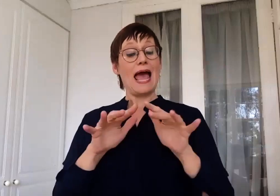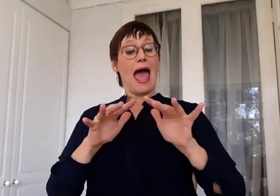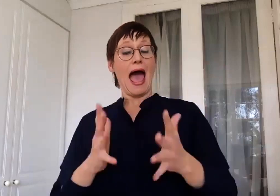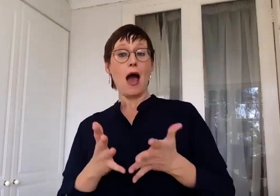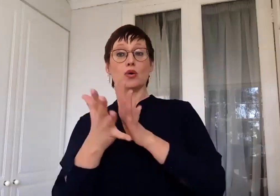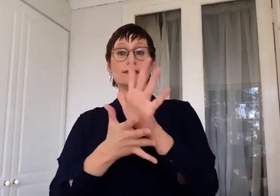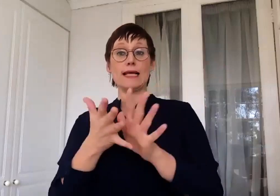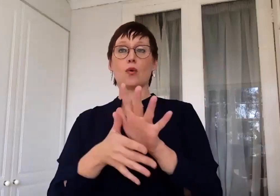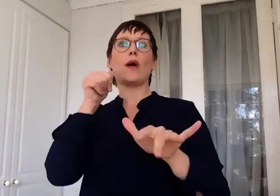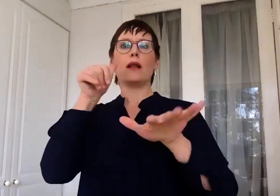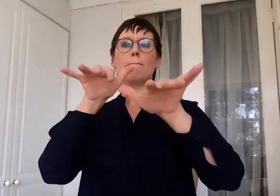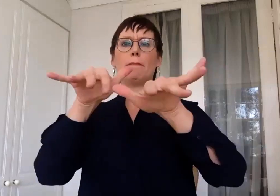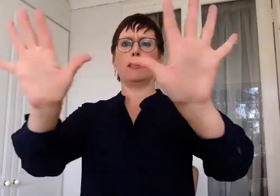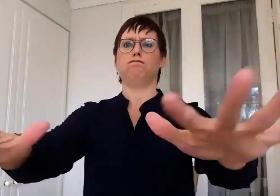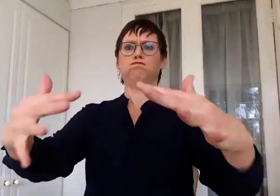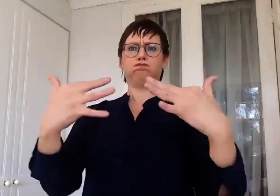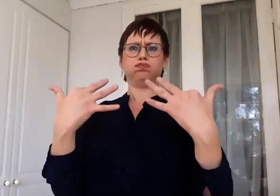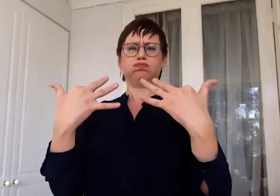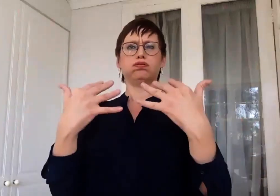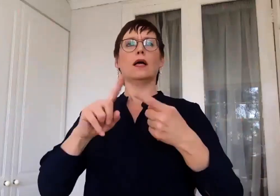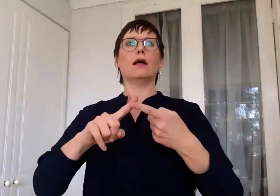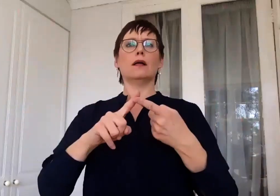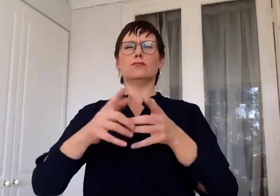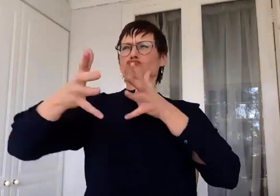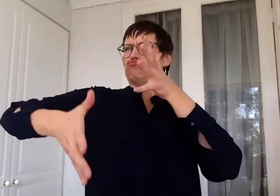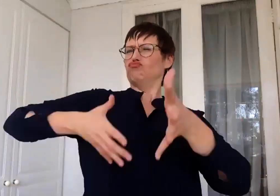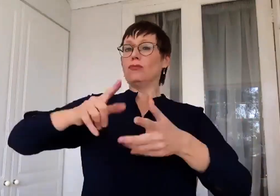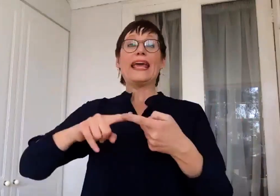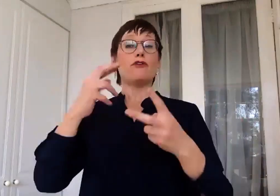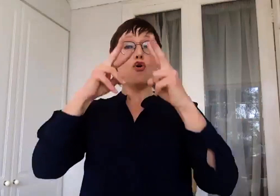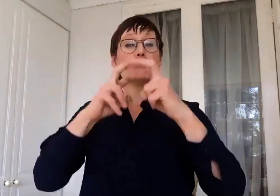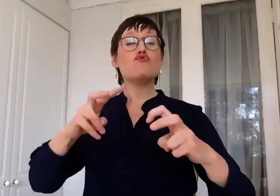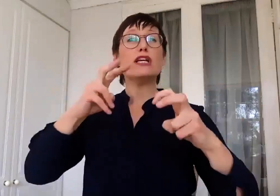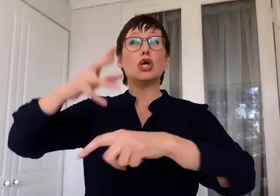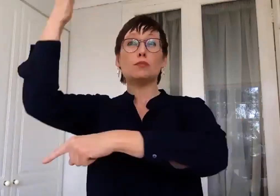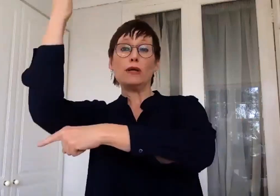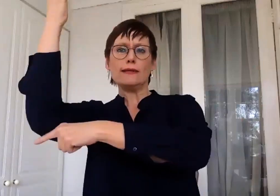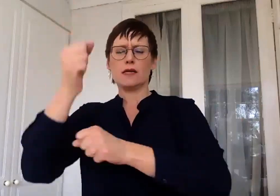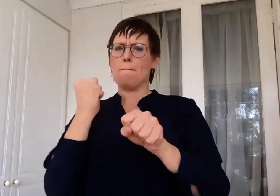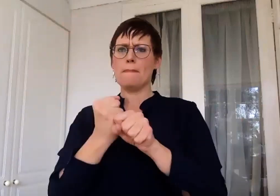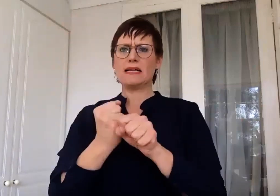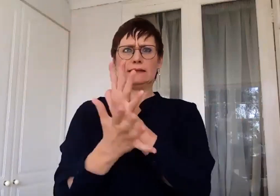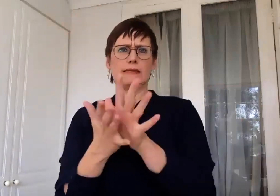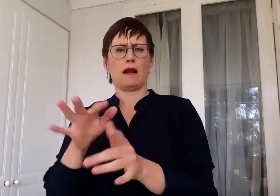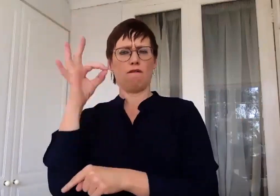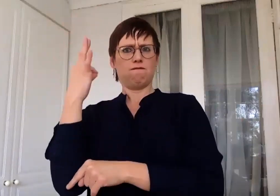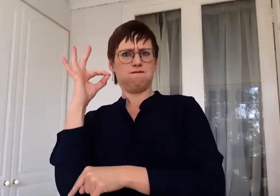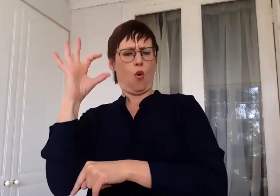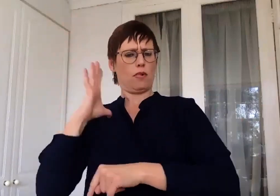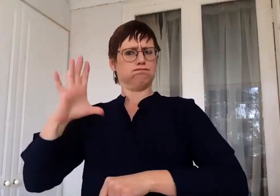in public, the way you sign in academic environments, you play with the language just as you would. So yeah, a lot